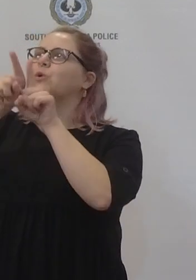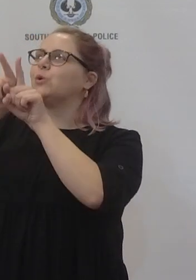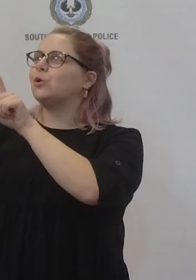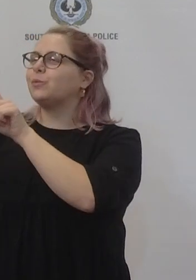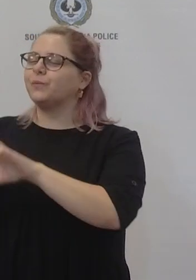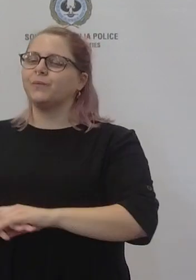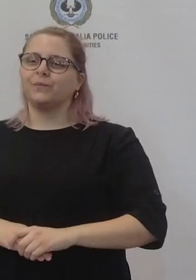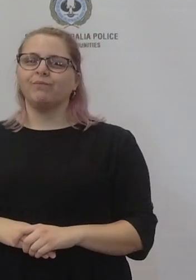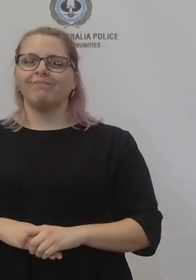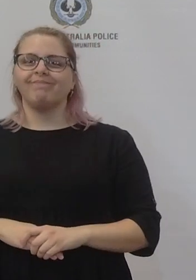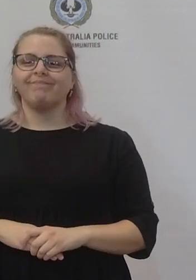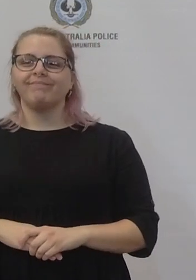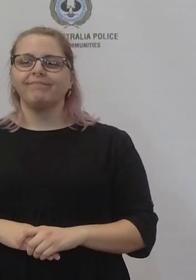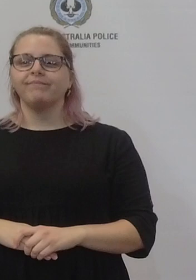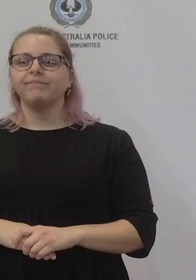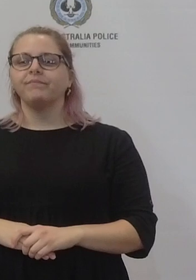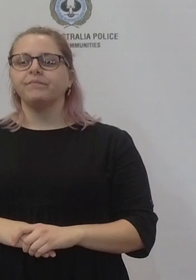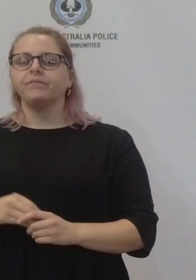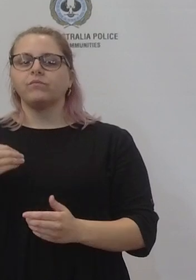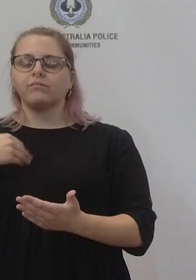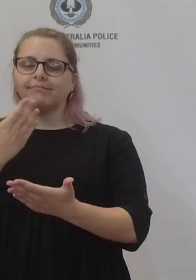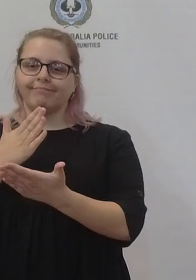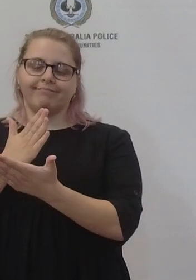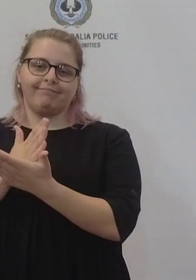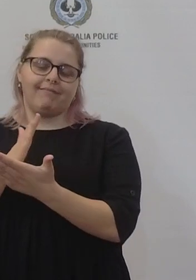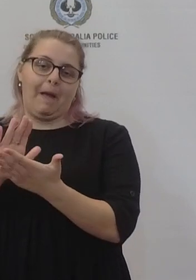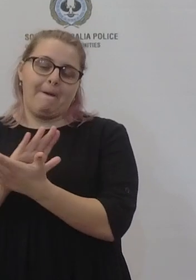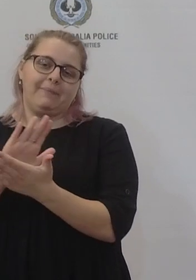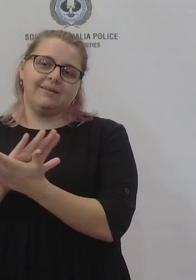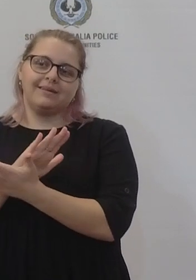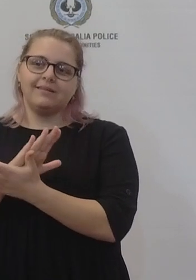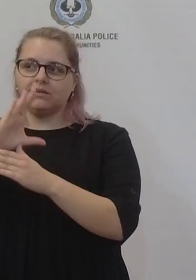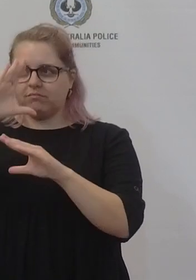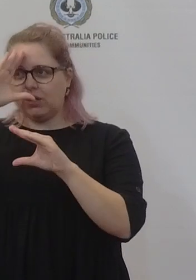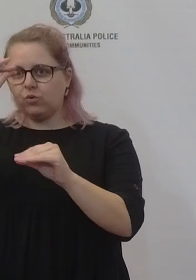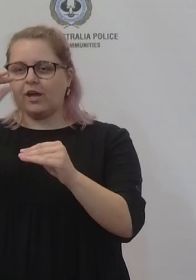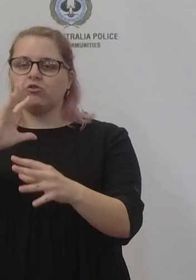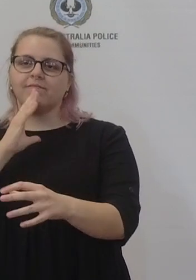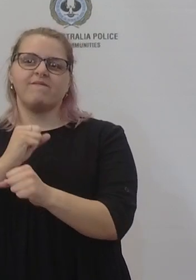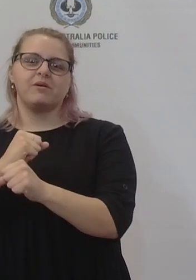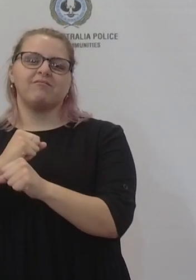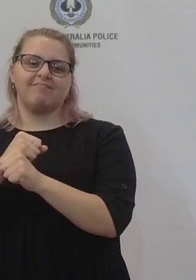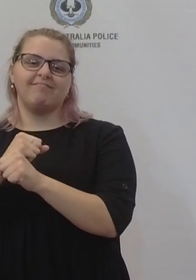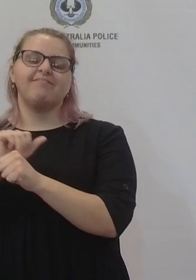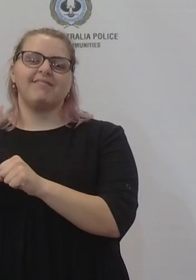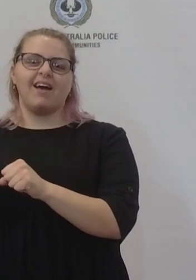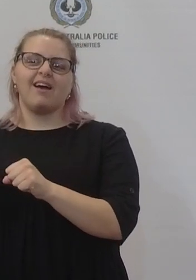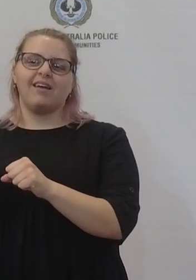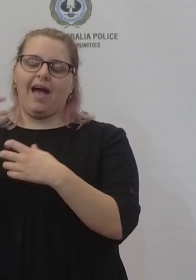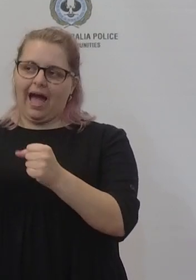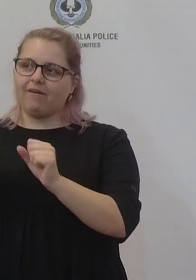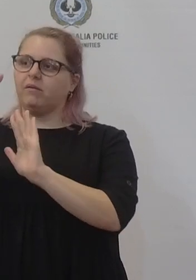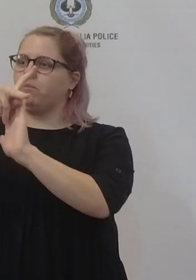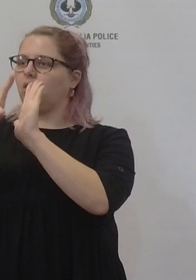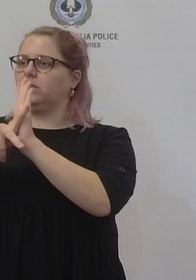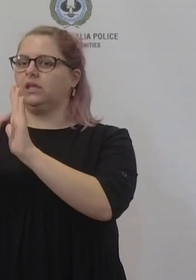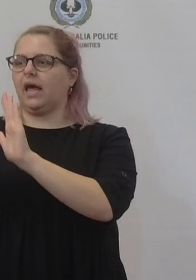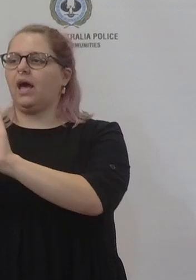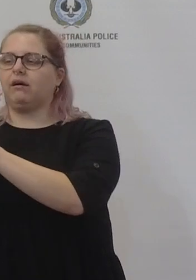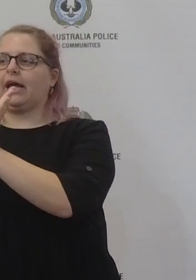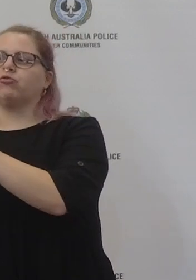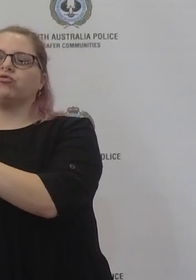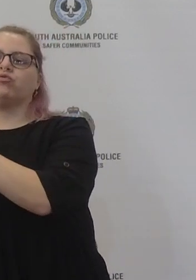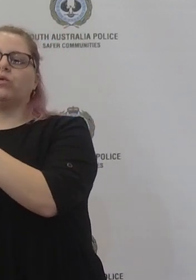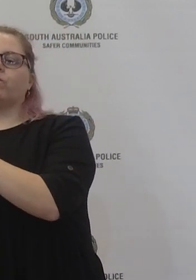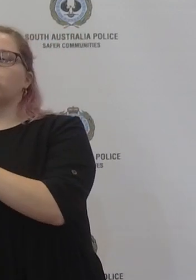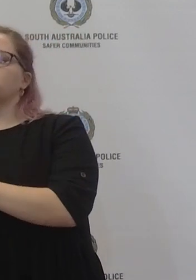pleased that the education department and the ce has moved to have a policy requirement um for their staff in